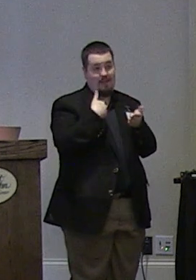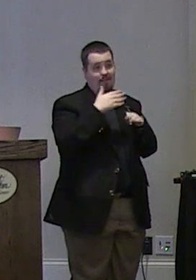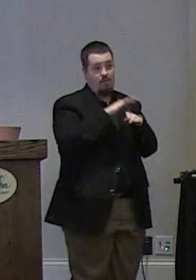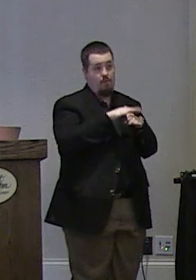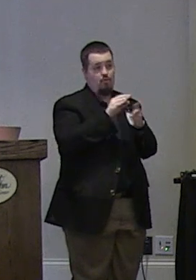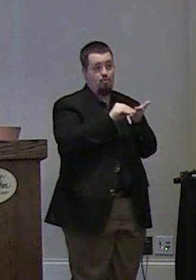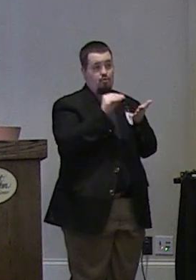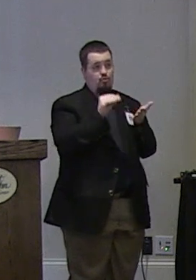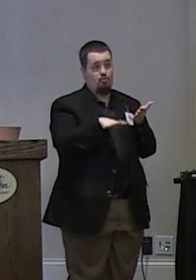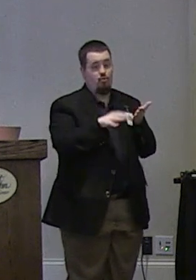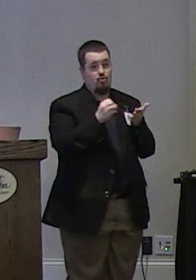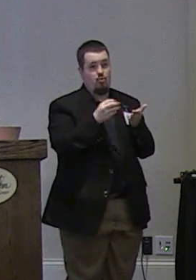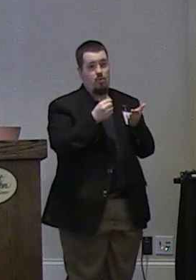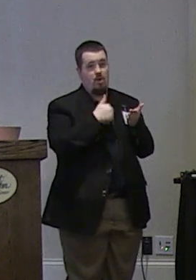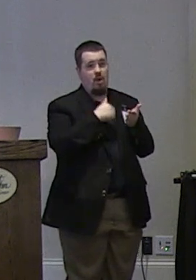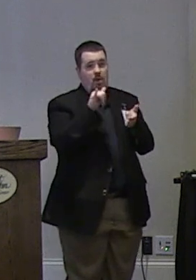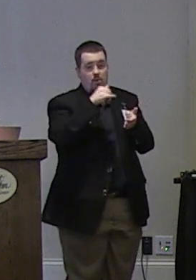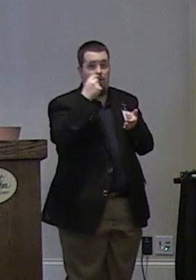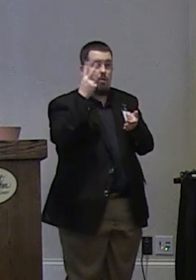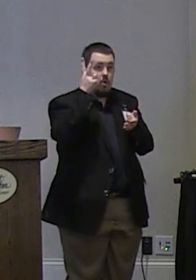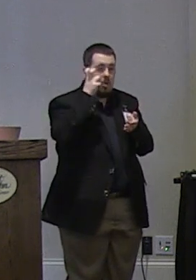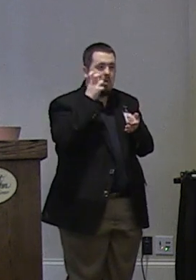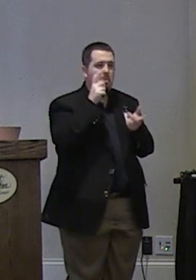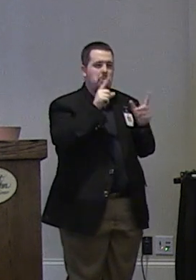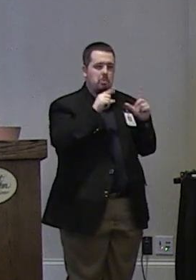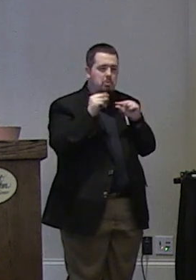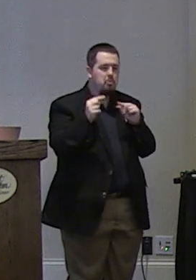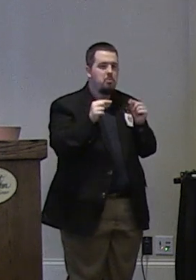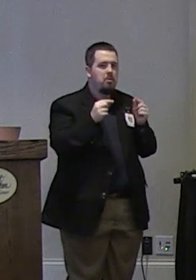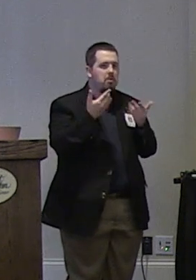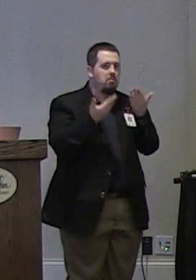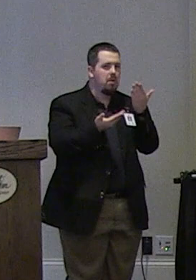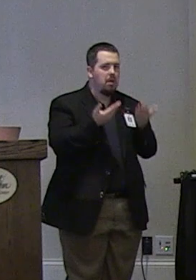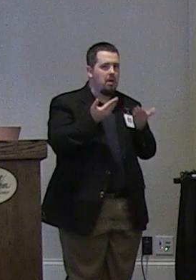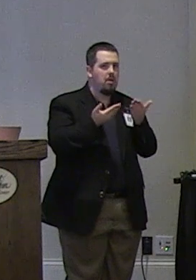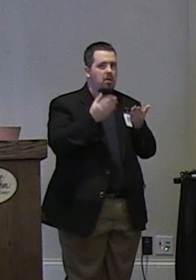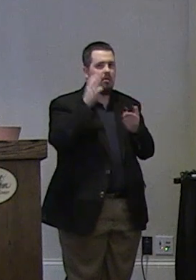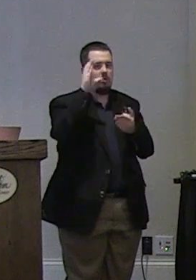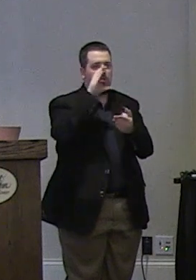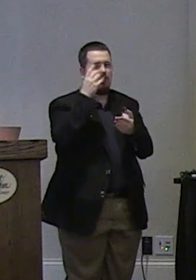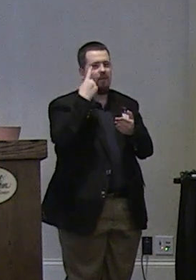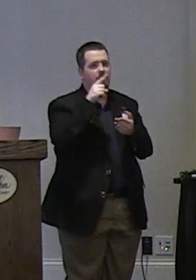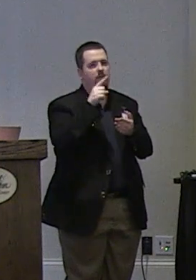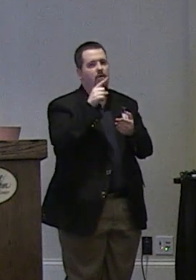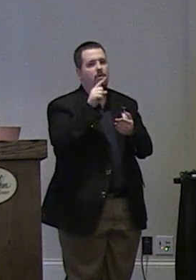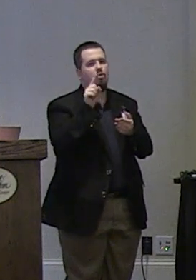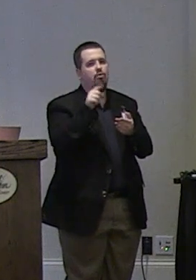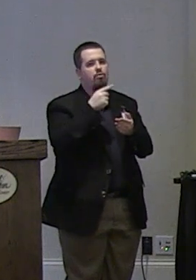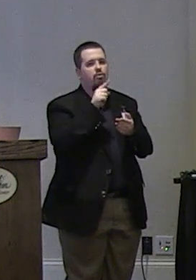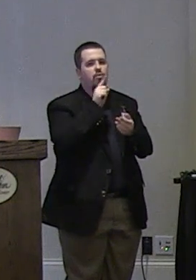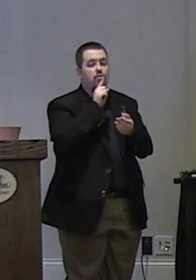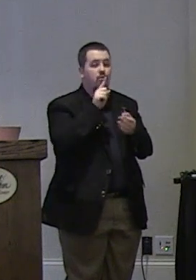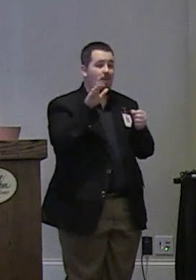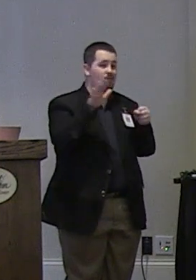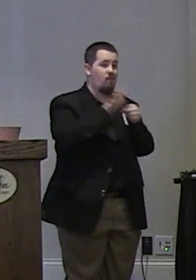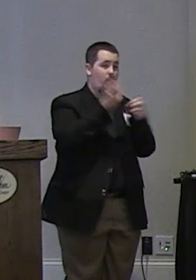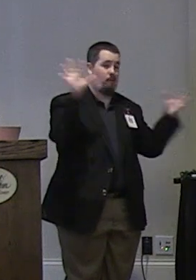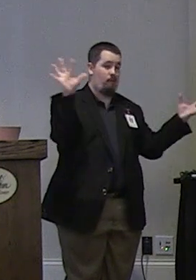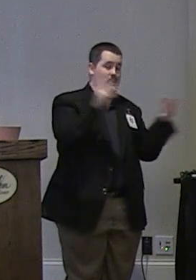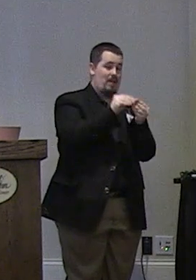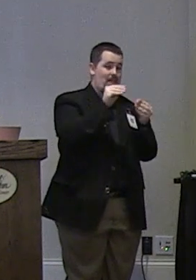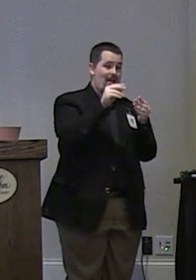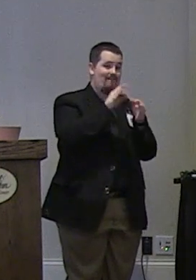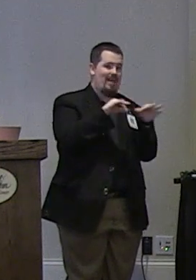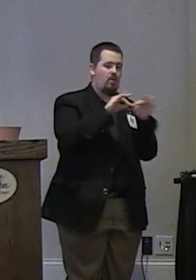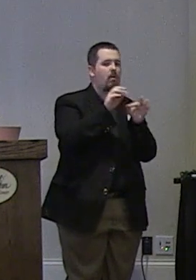on students but i've also heard rumor that possibly that you're looking at looking at just the absolute value not